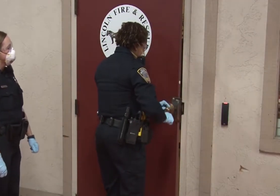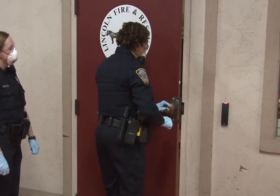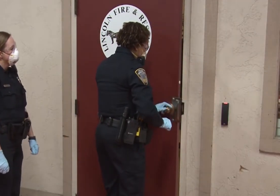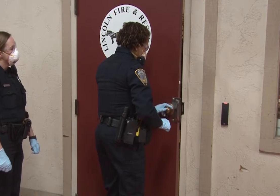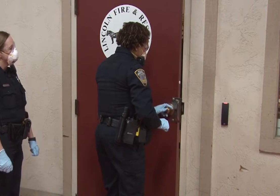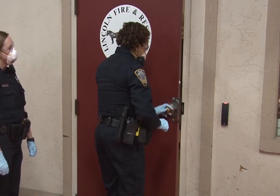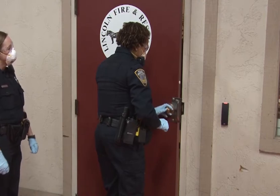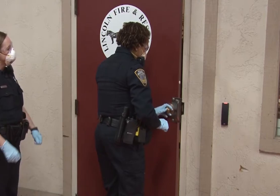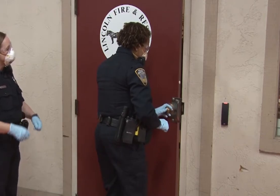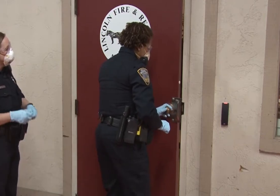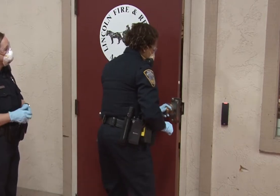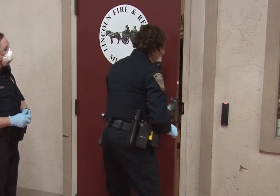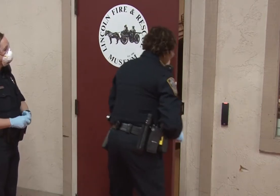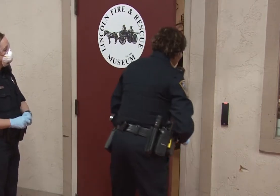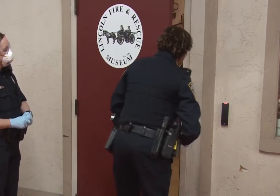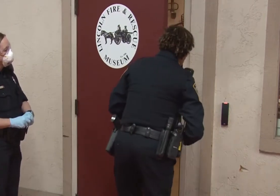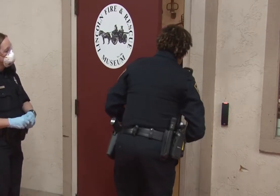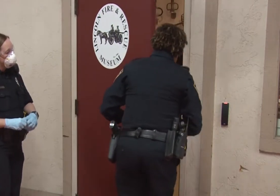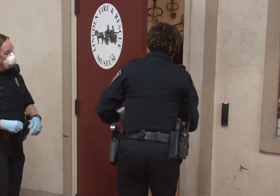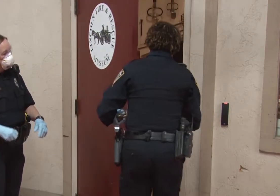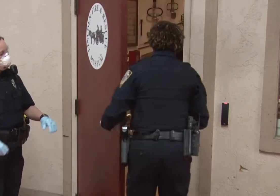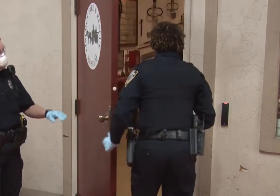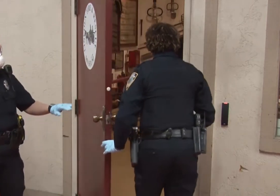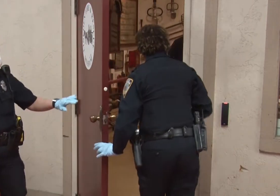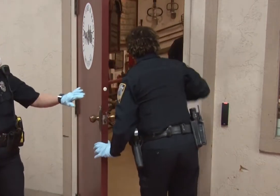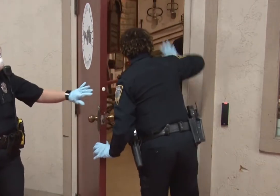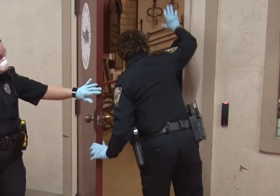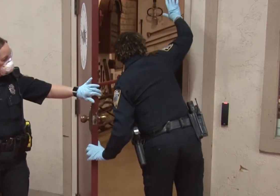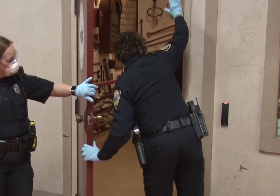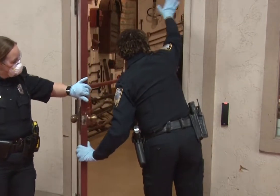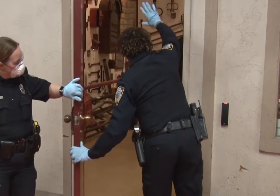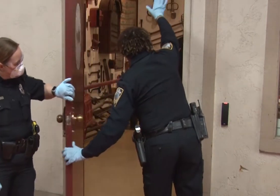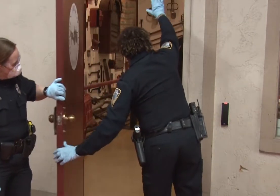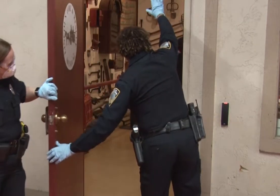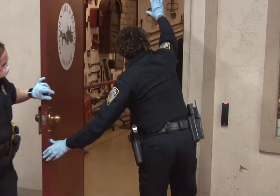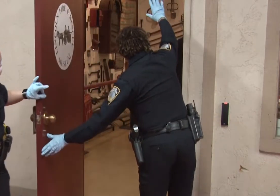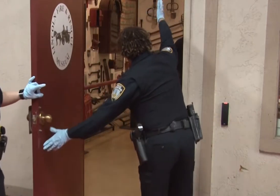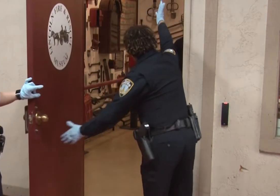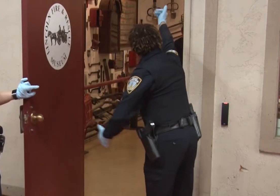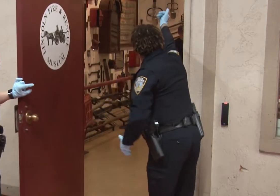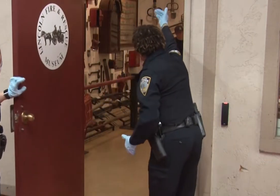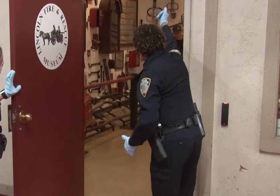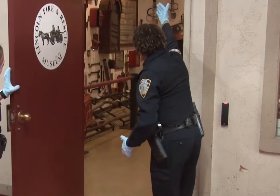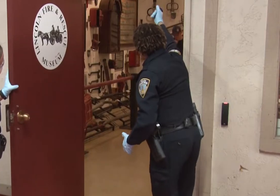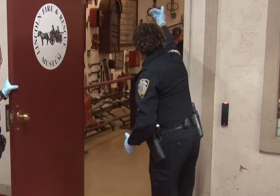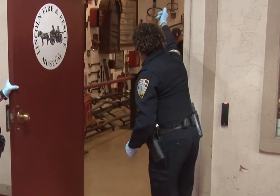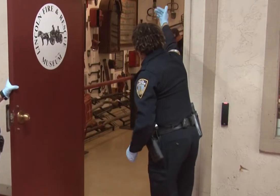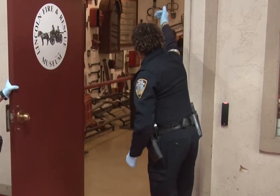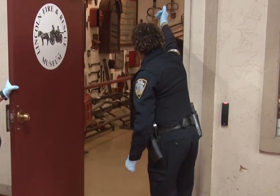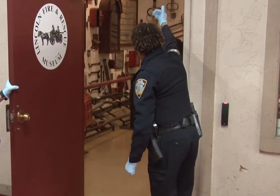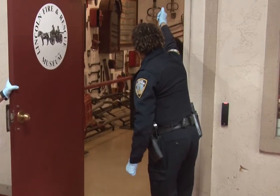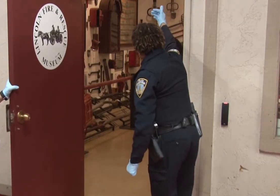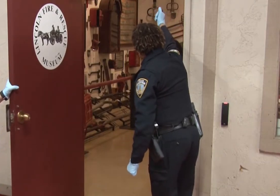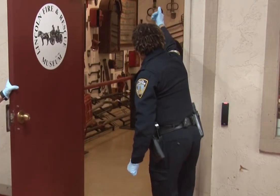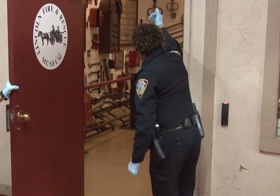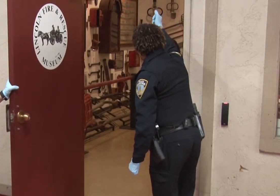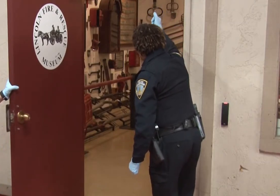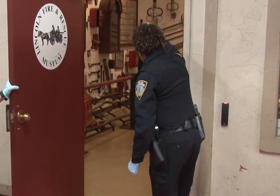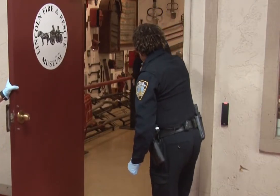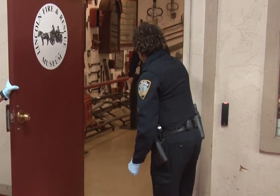cough, or trouble breathing, LFR and LPD emergency personnel will be advised by the dispatchers that a